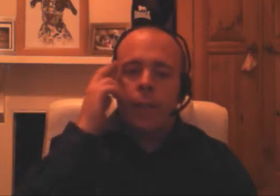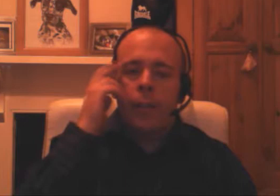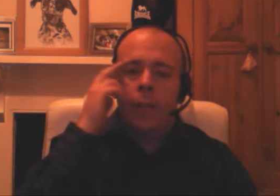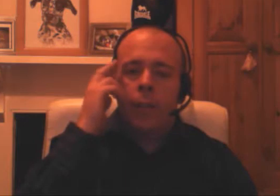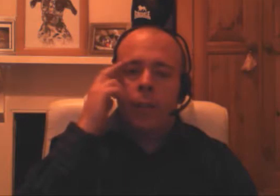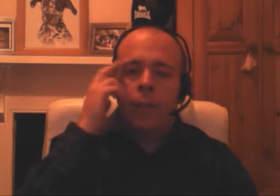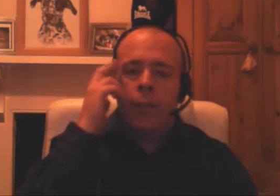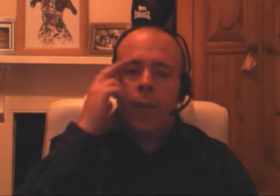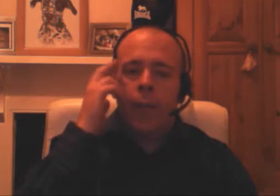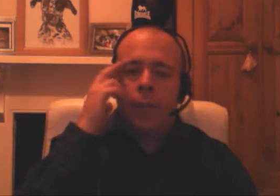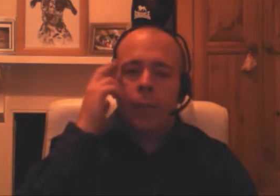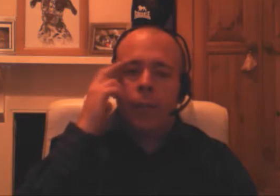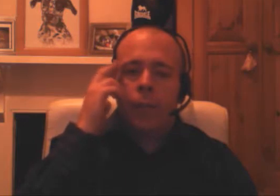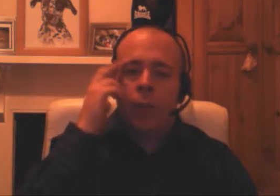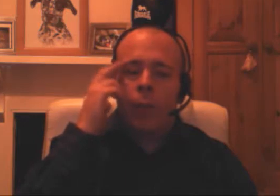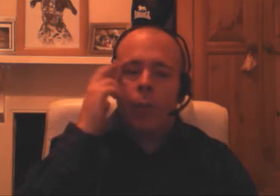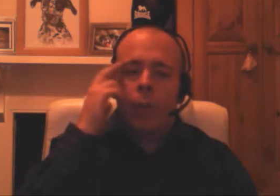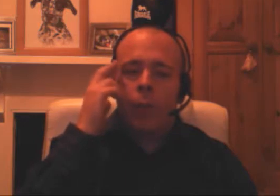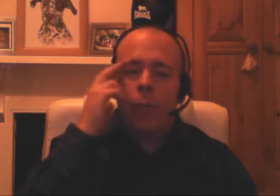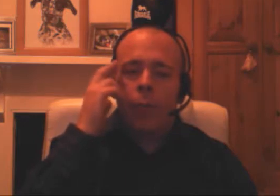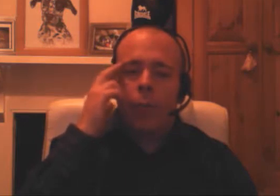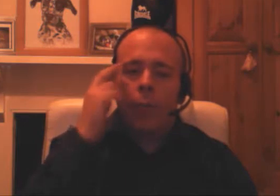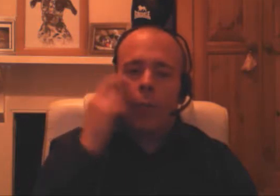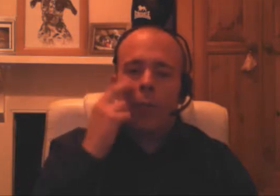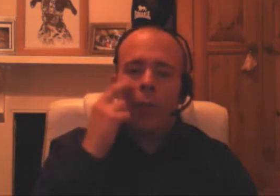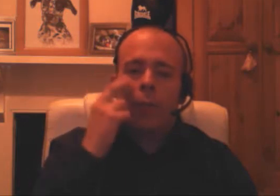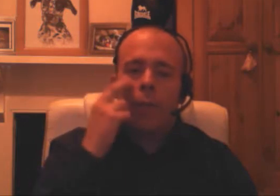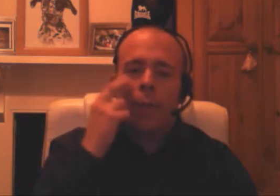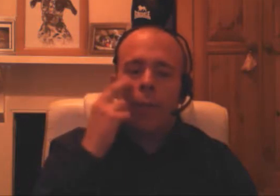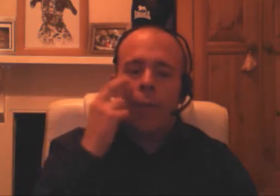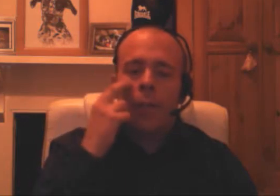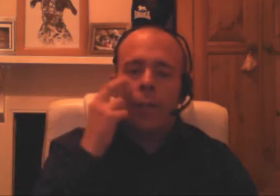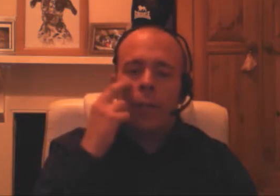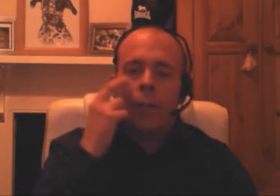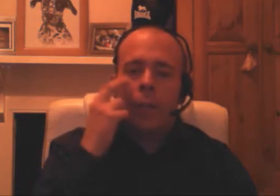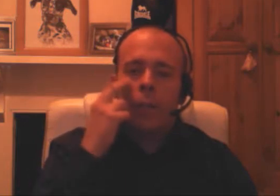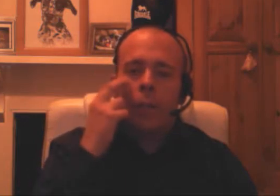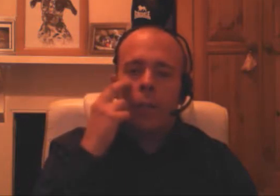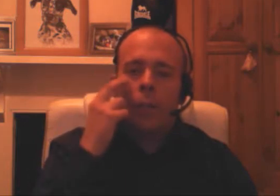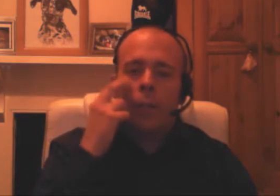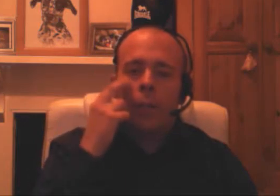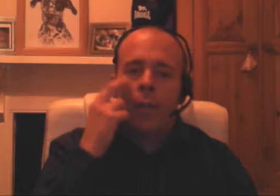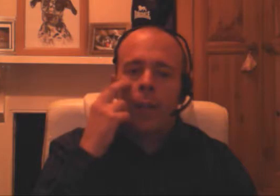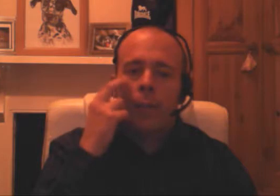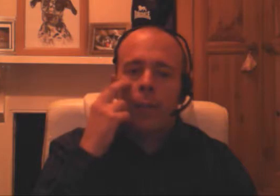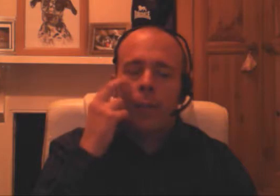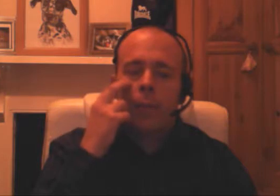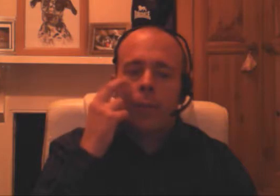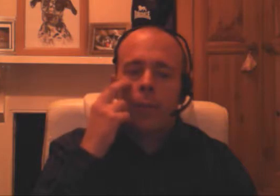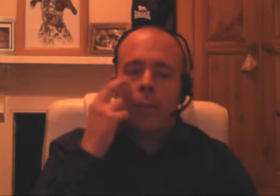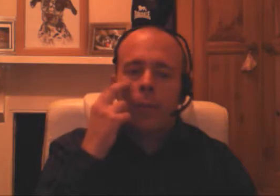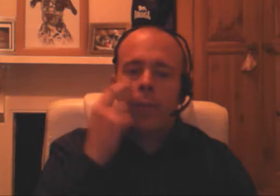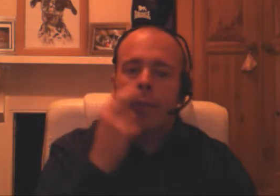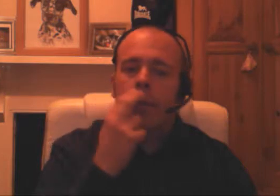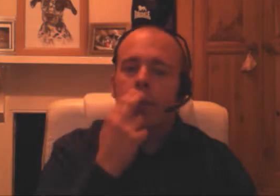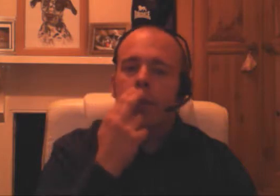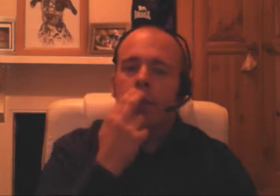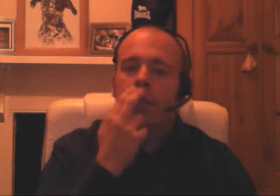of being out of control. This feeling of collapse. This